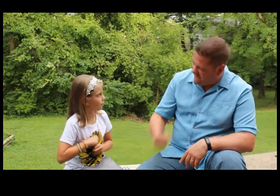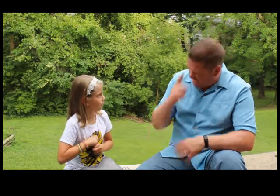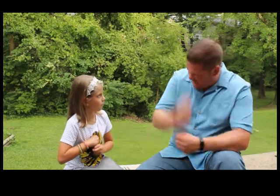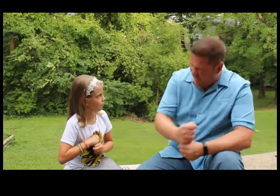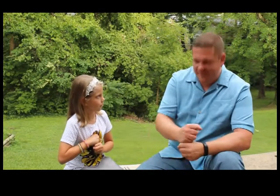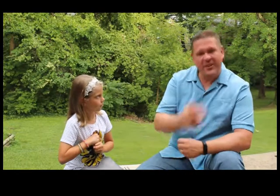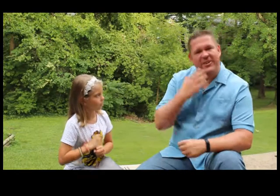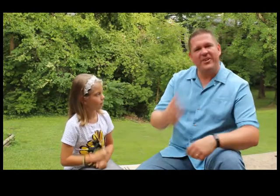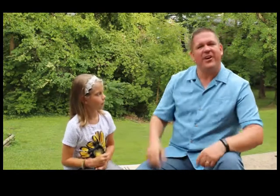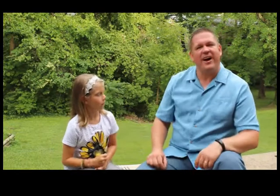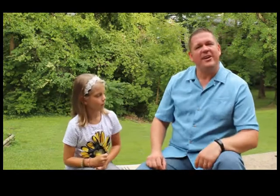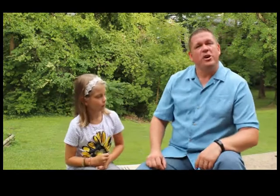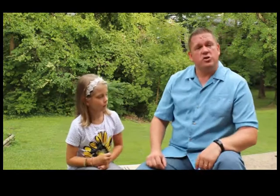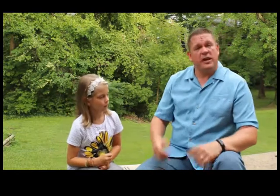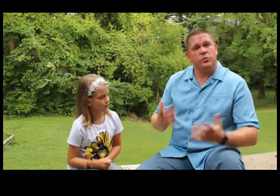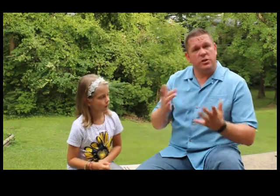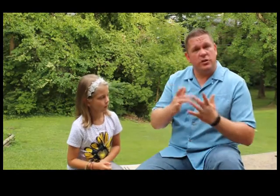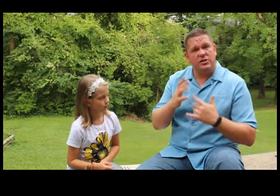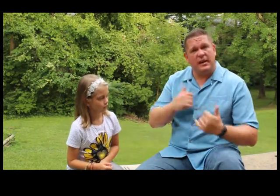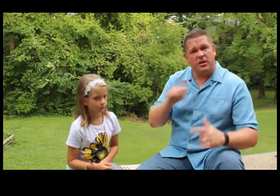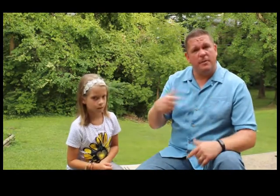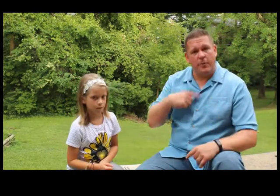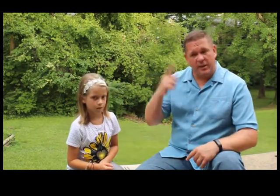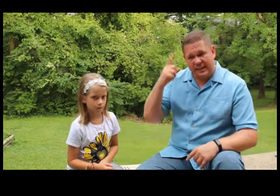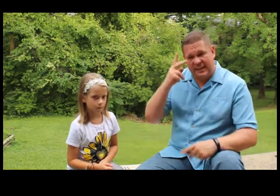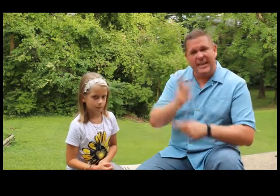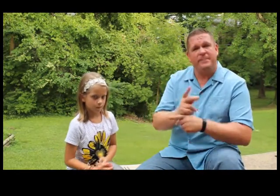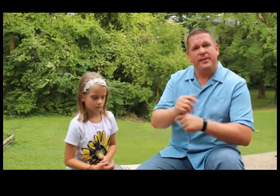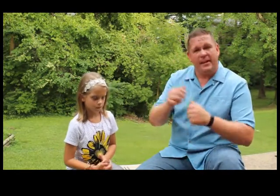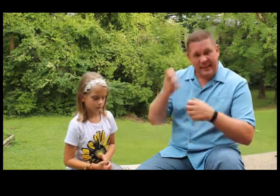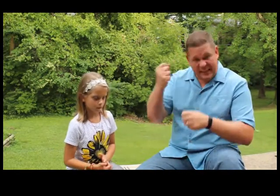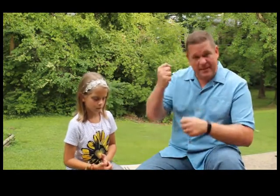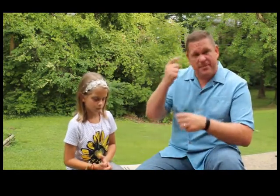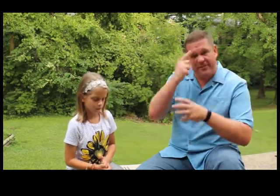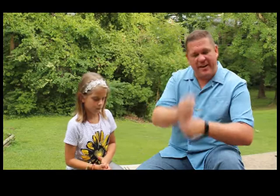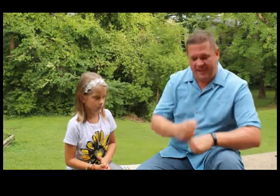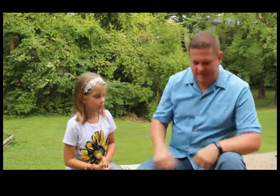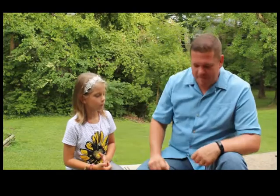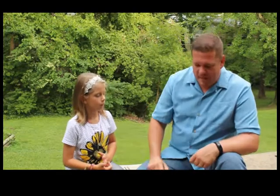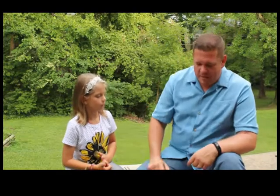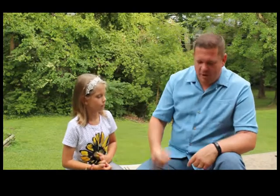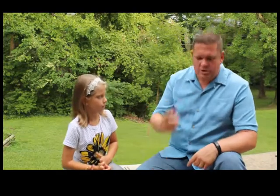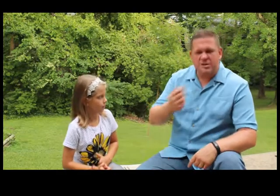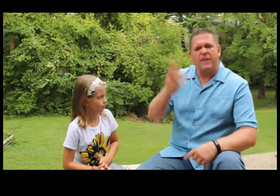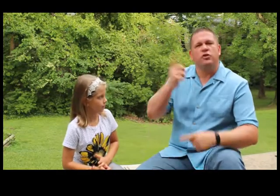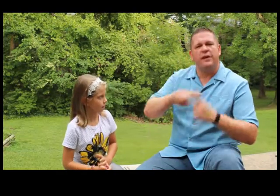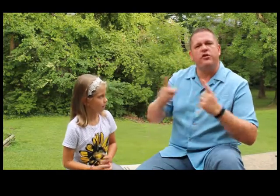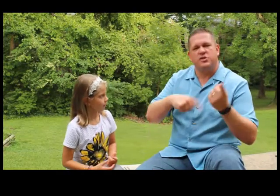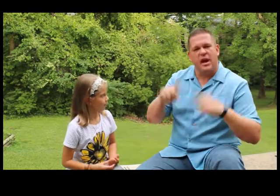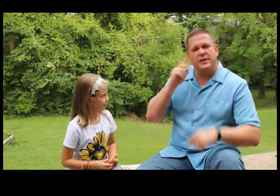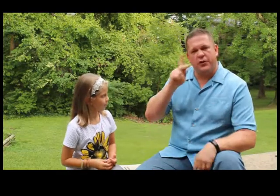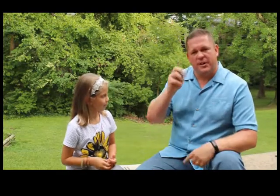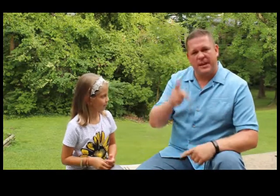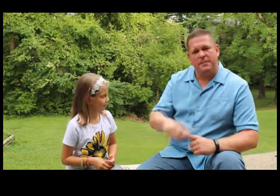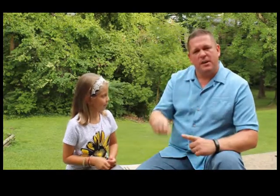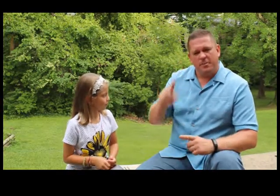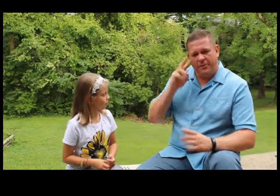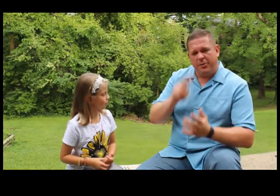Faith. Very good. All right? So that's what the Christian life's all about. We're going to keep. Keep the faith. There's several different signs for keep. For the